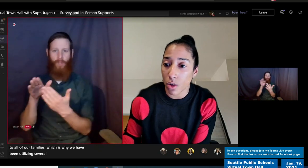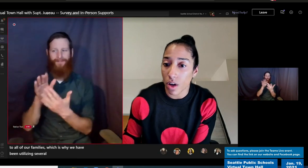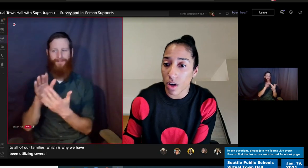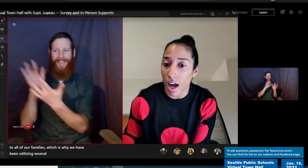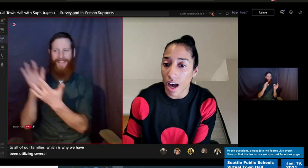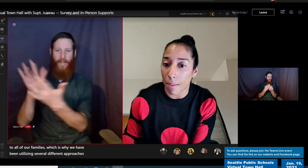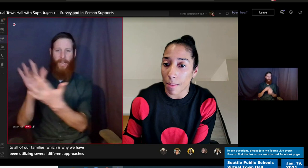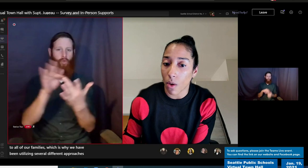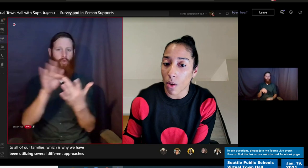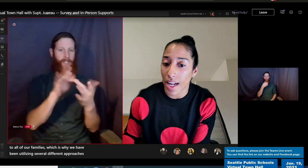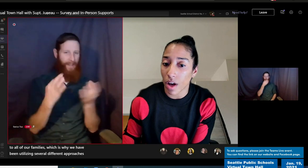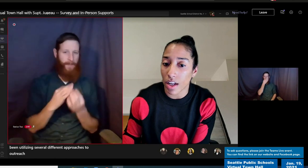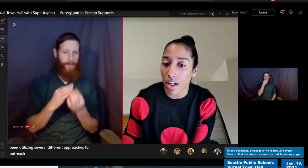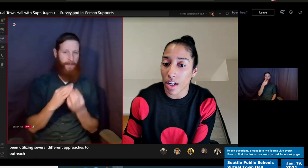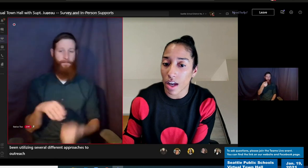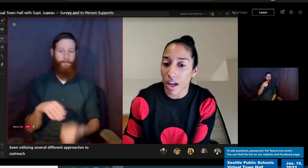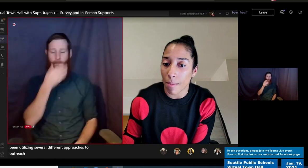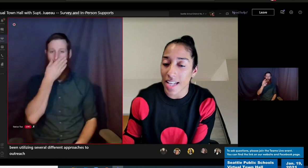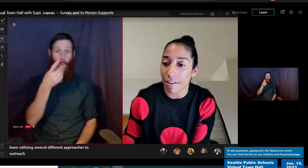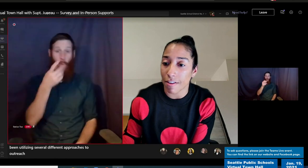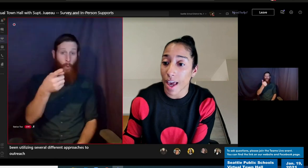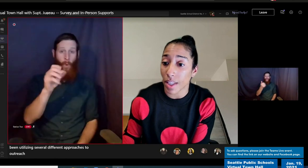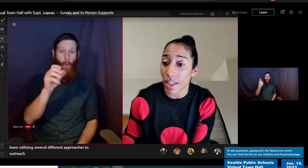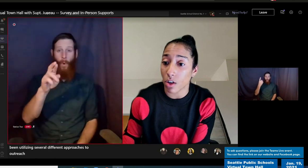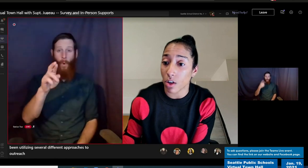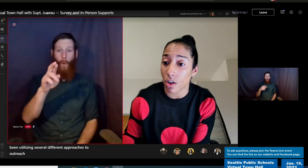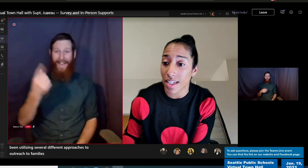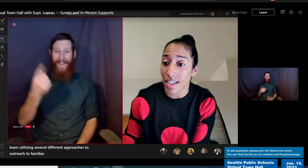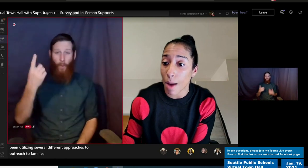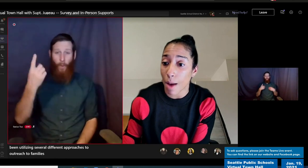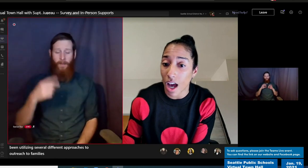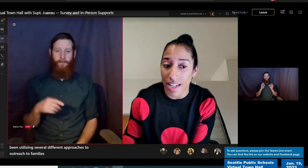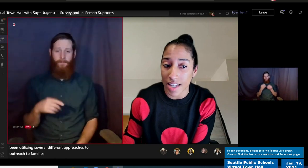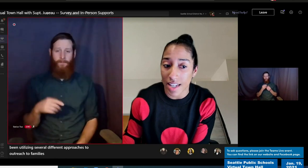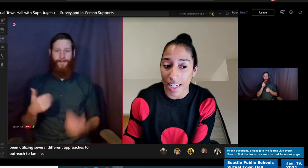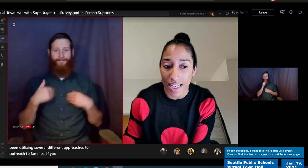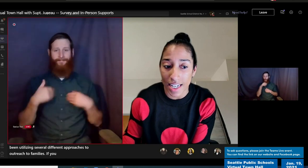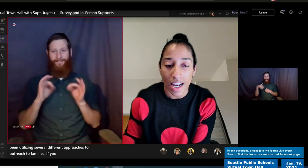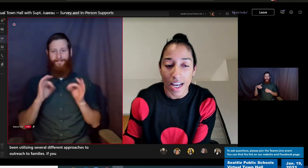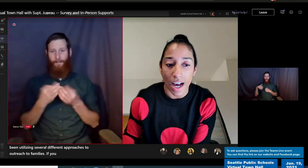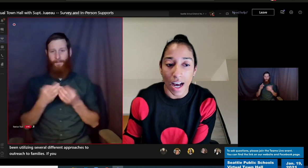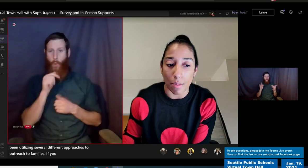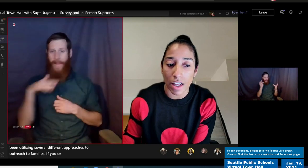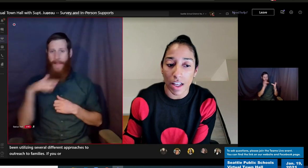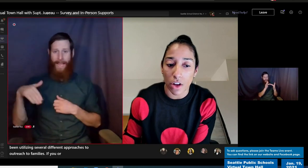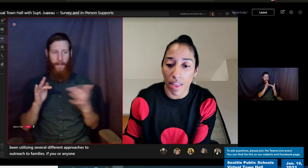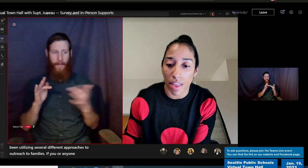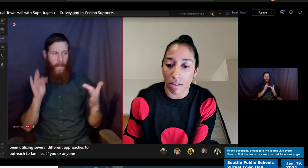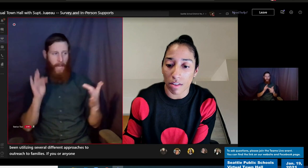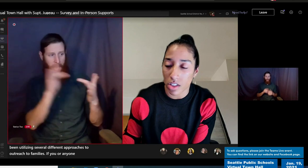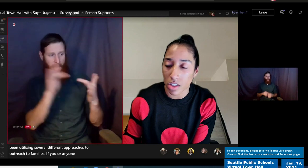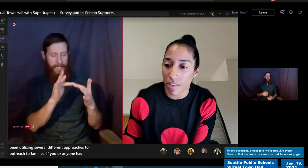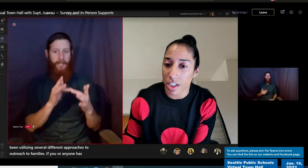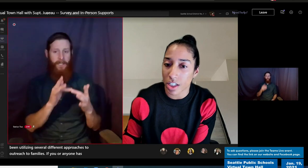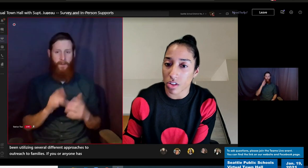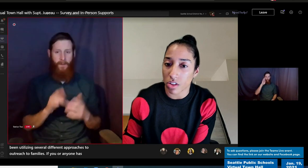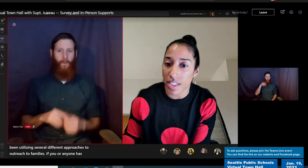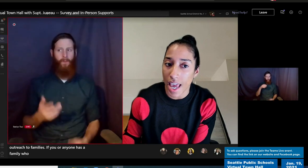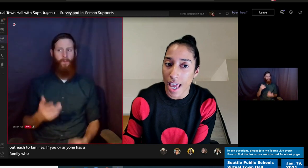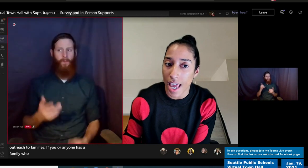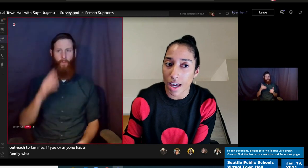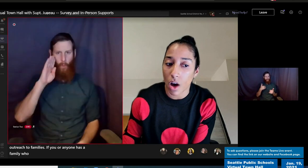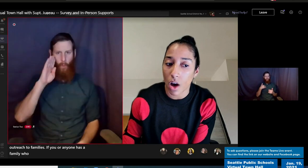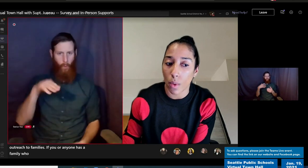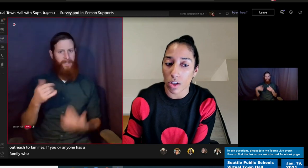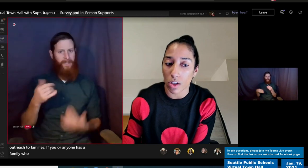you or anyone has a family who has not been contacted, know that we still have an additional day